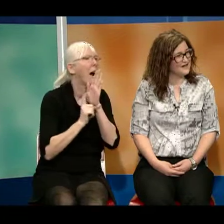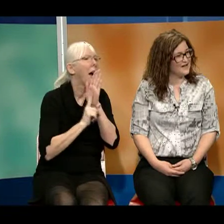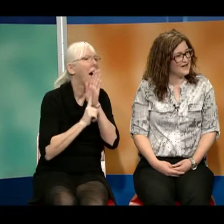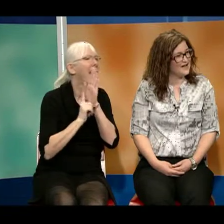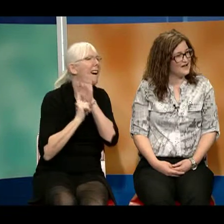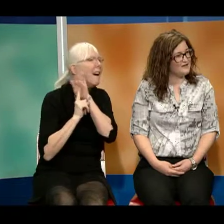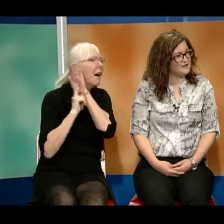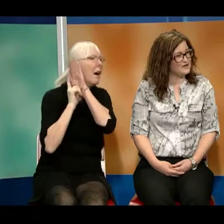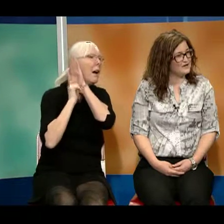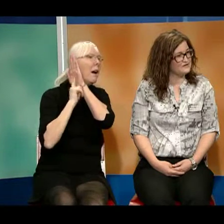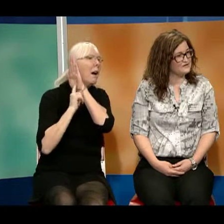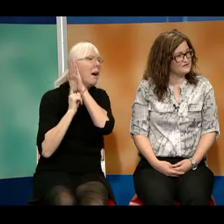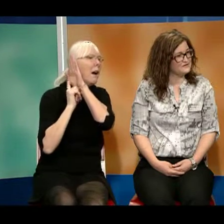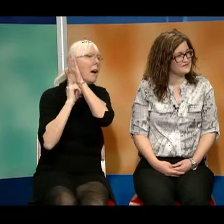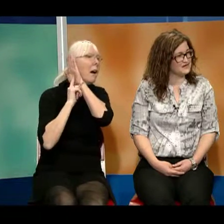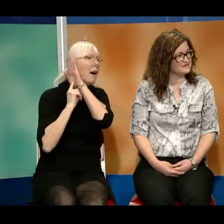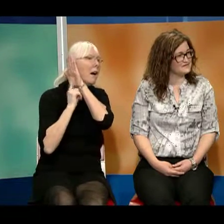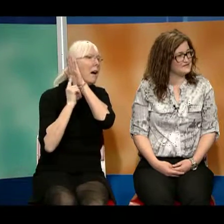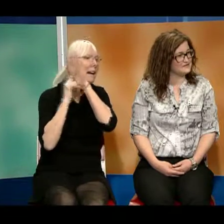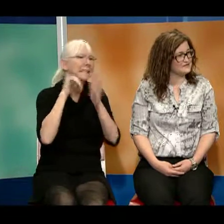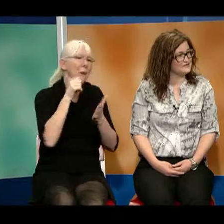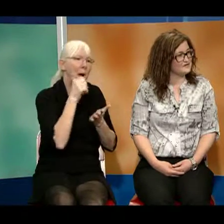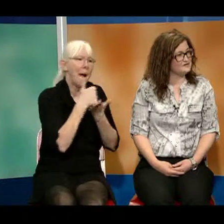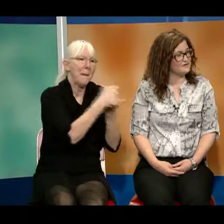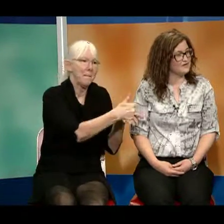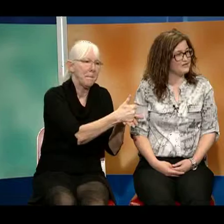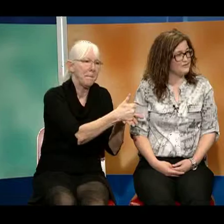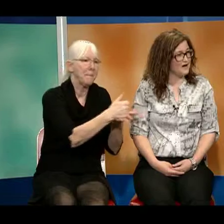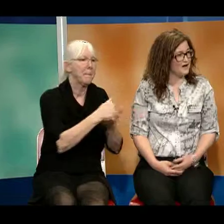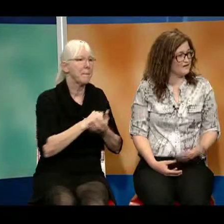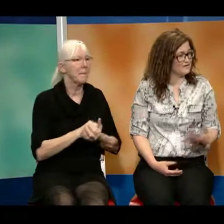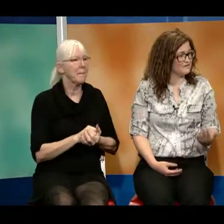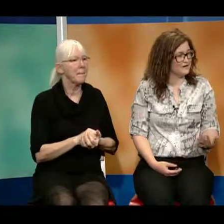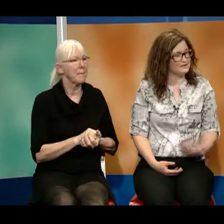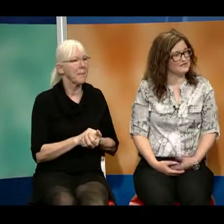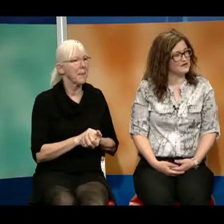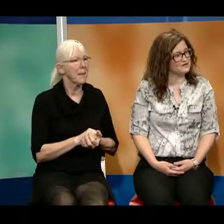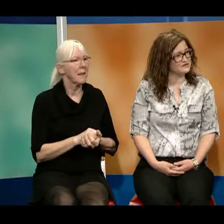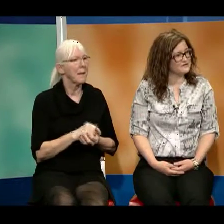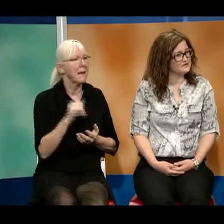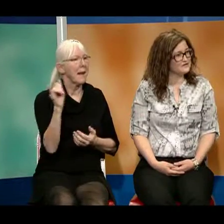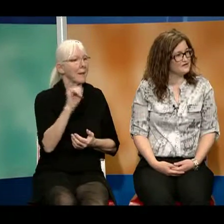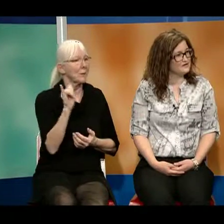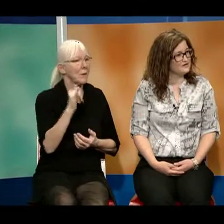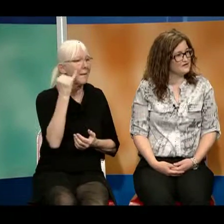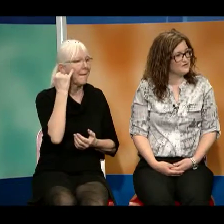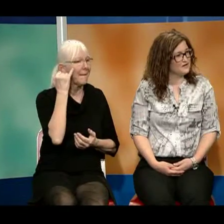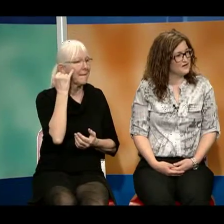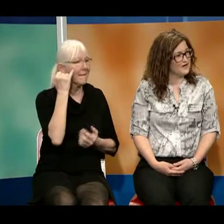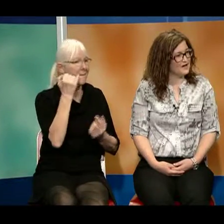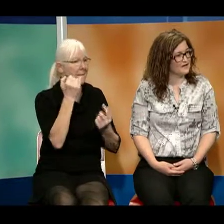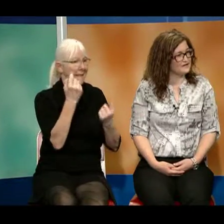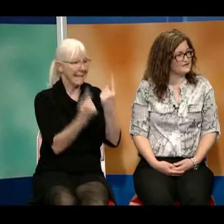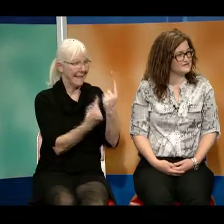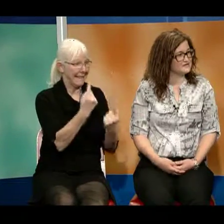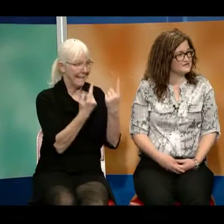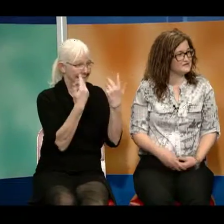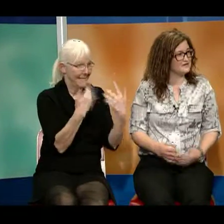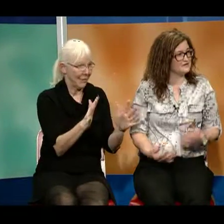And we can also discuss the results with your family doctor and consult if